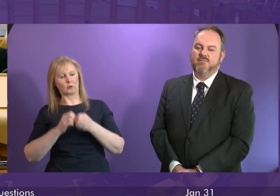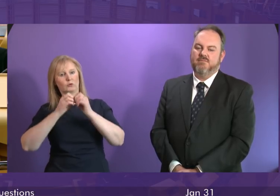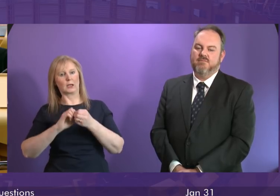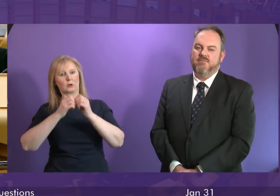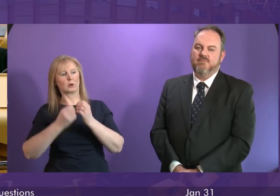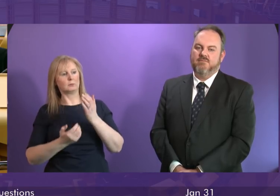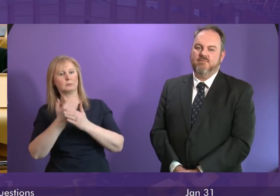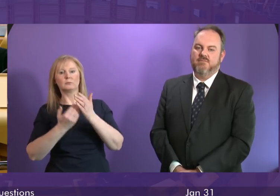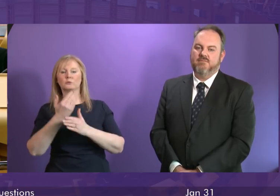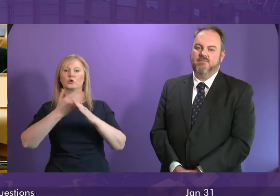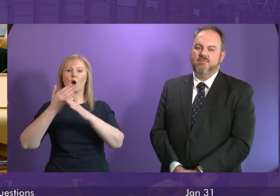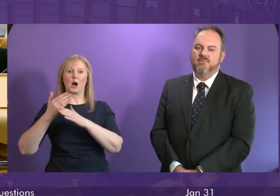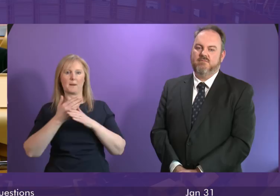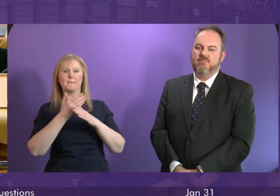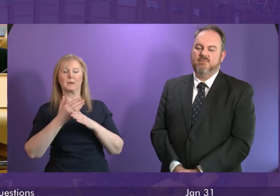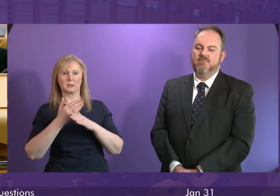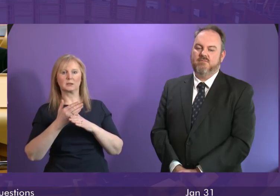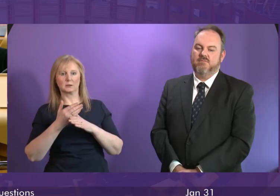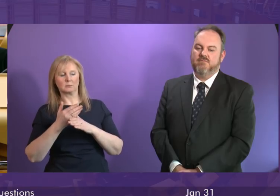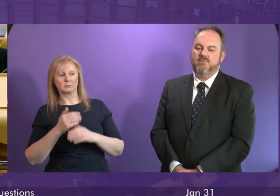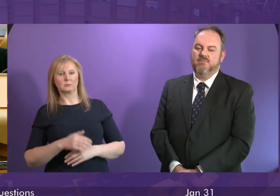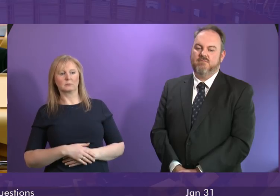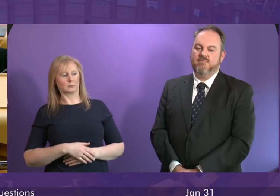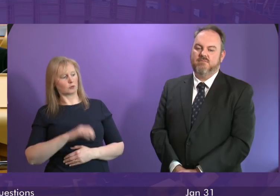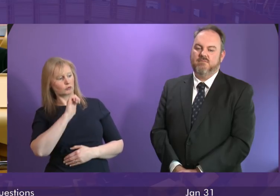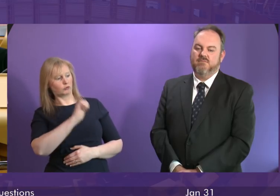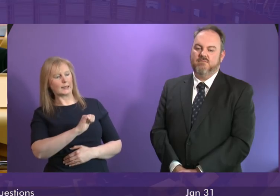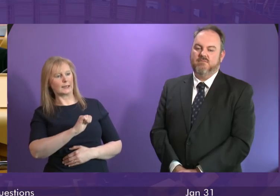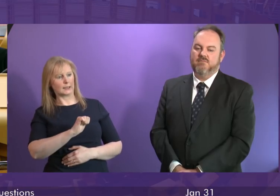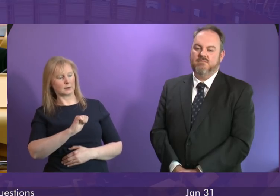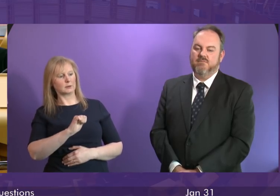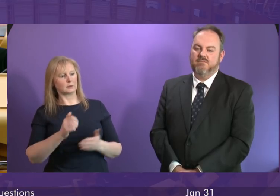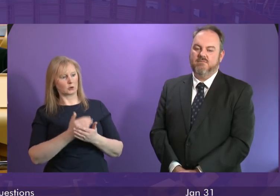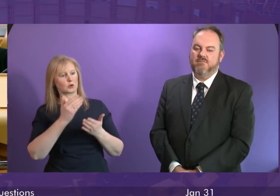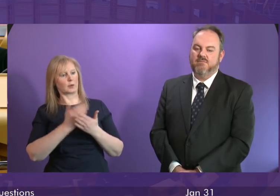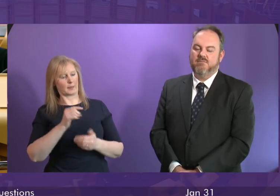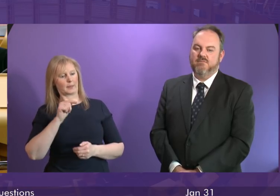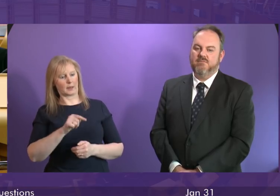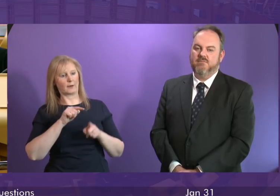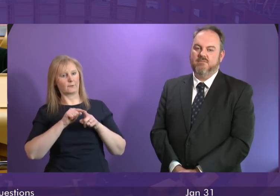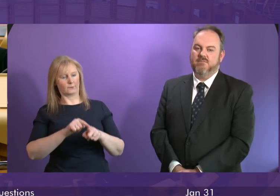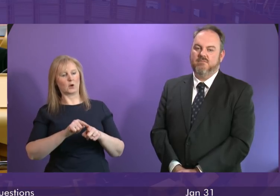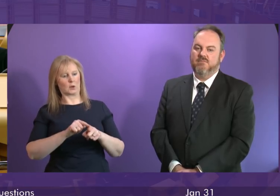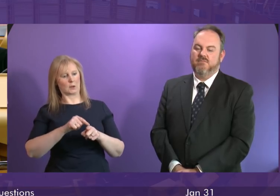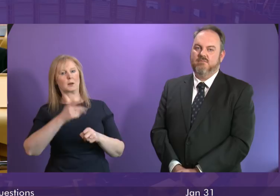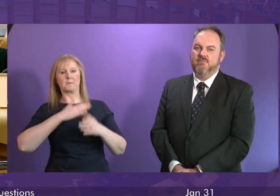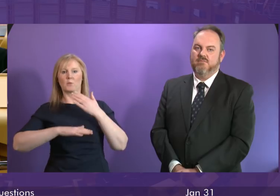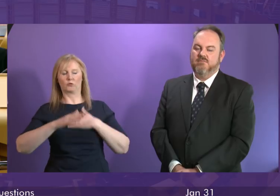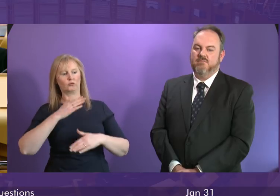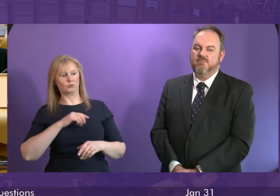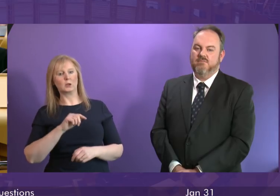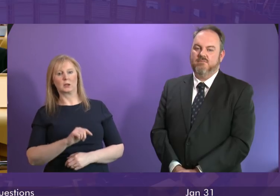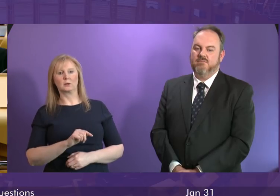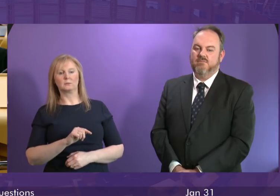and support employment but Patrick Harvey is right it's important that that is done ethically and morally and that is what Scottish